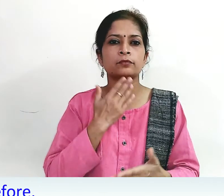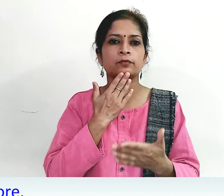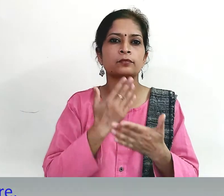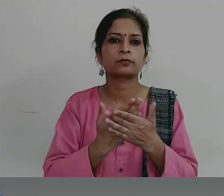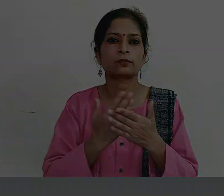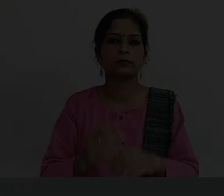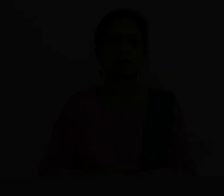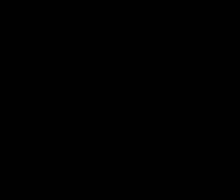We're